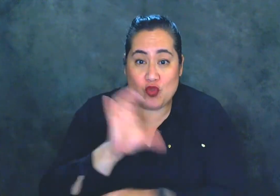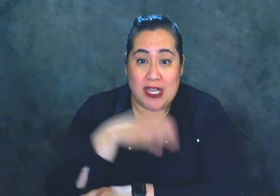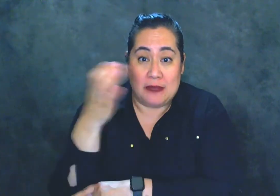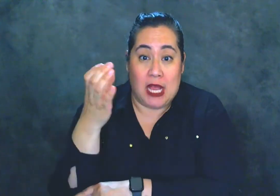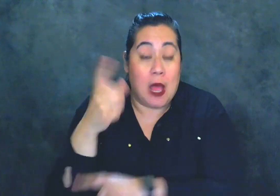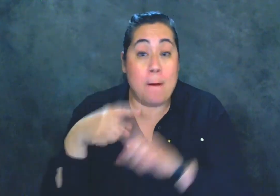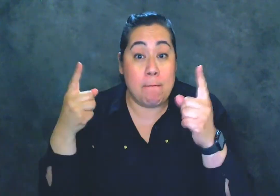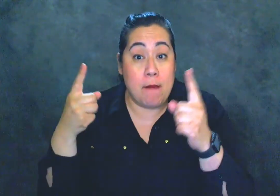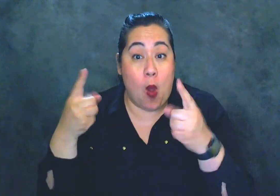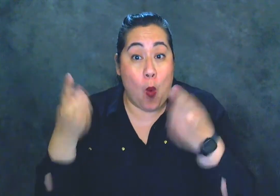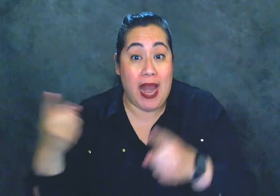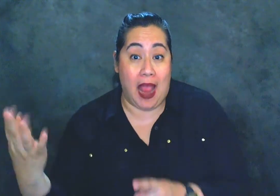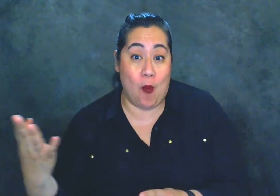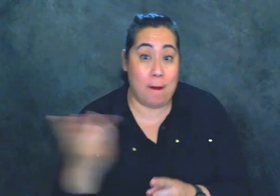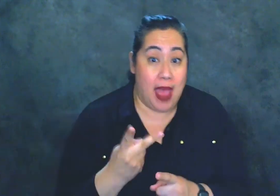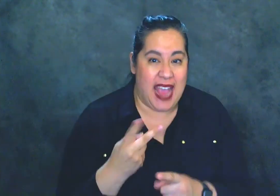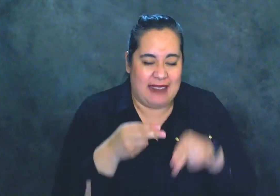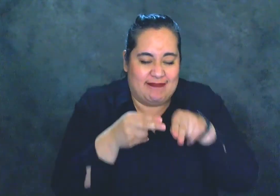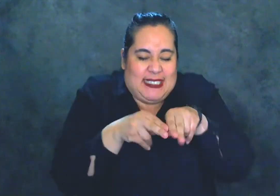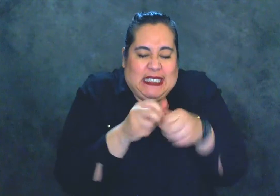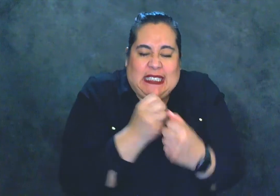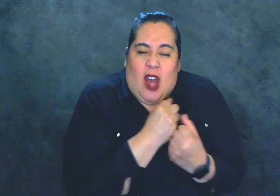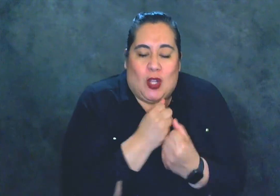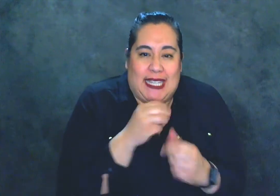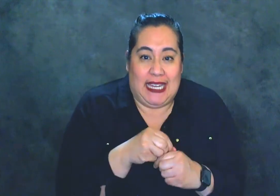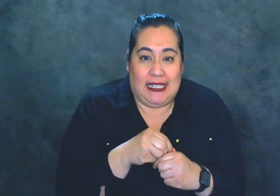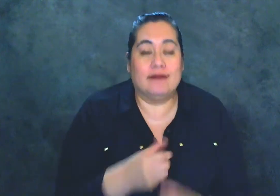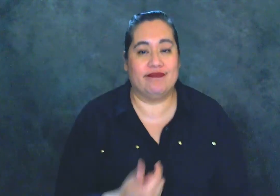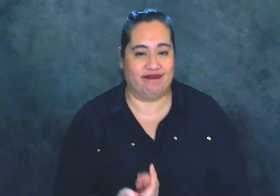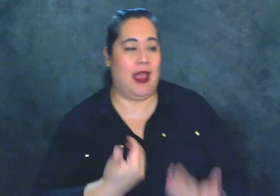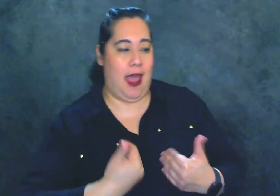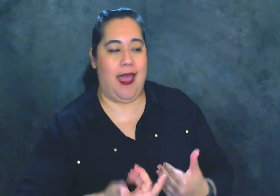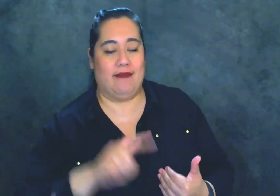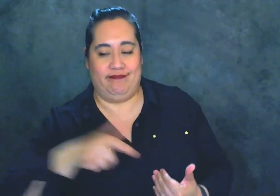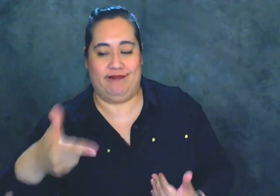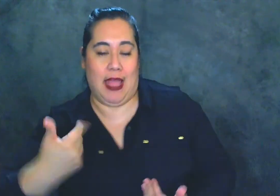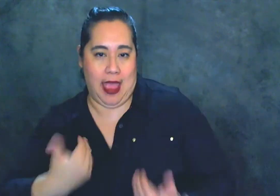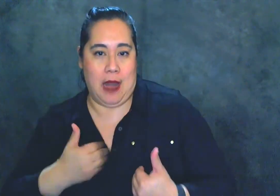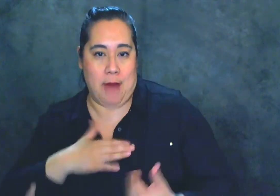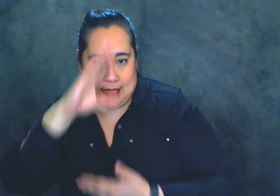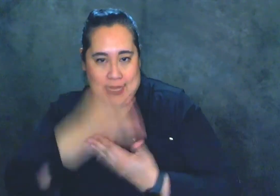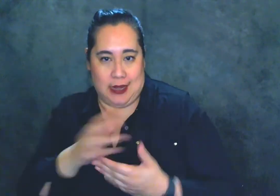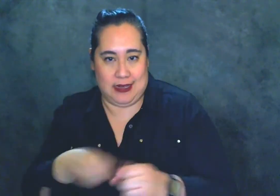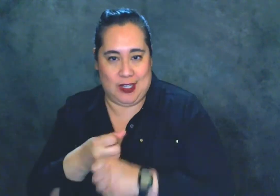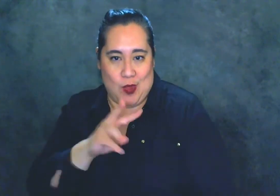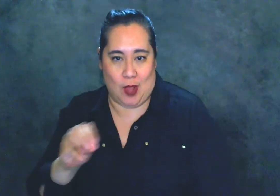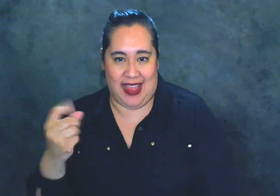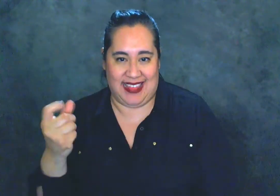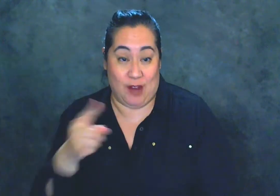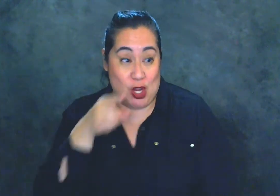he snuggled right in. I had my son in 2011, so you were the pioneer, and I had to ask you a lot